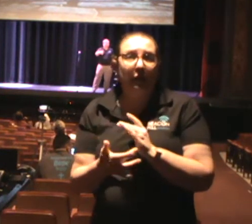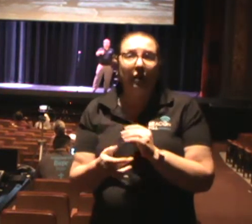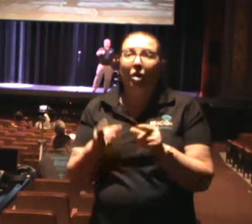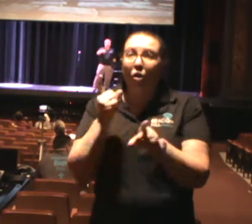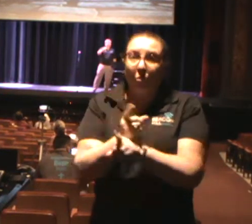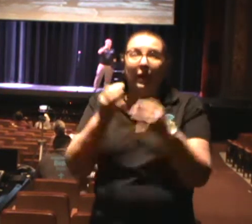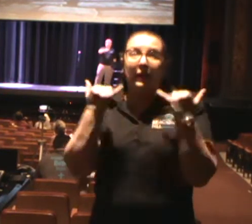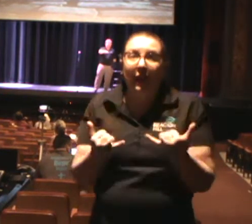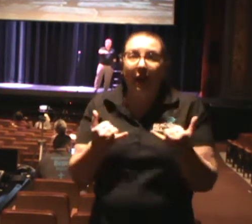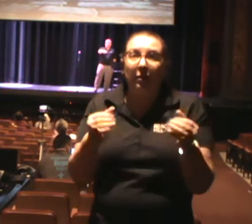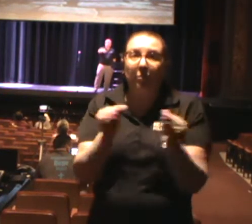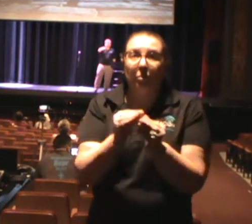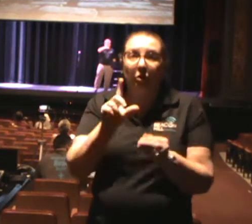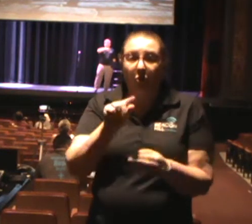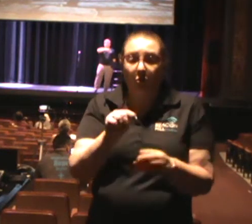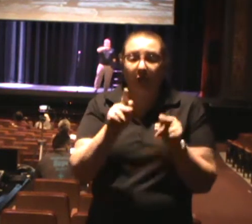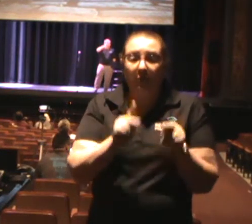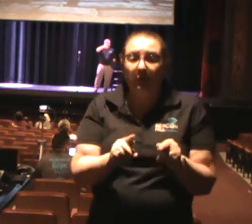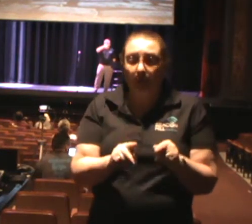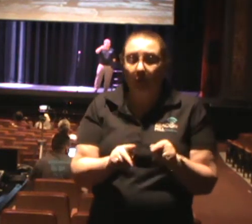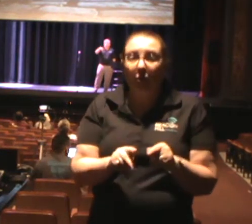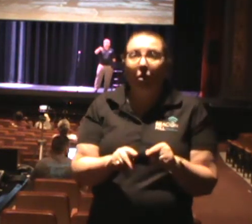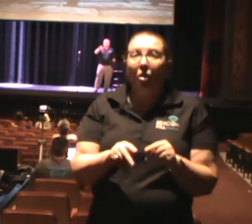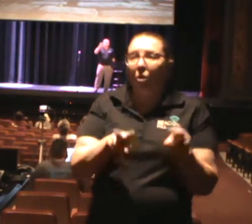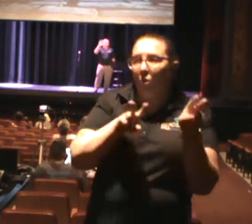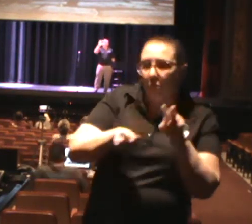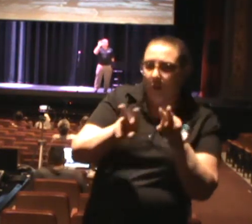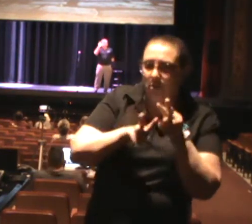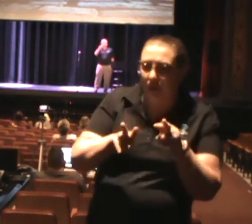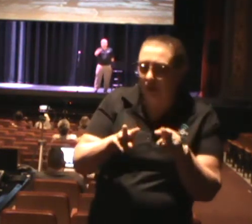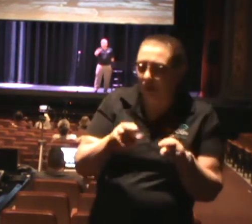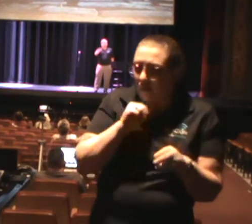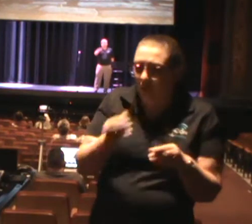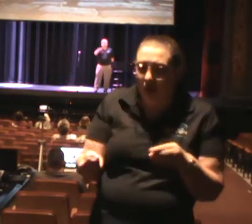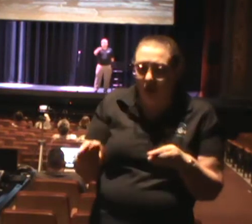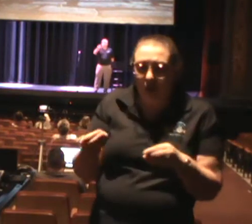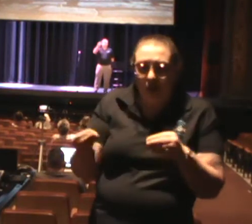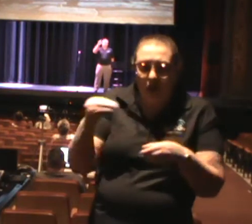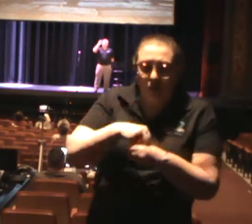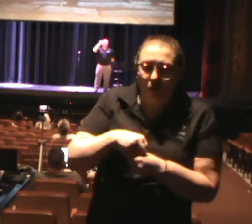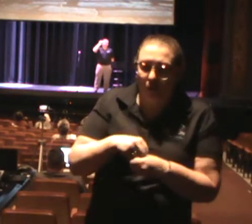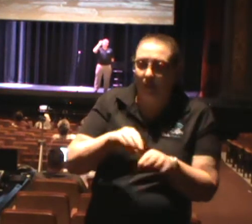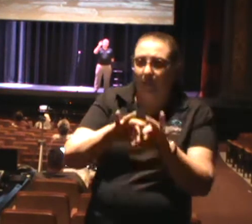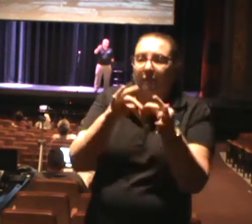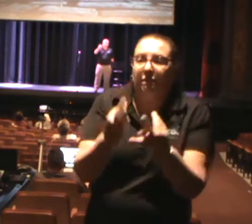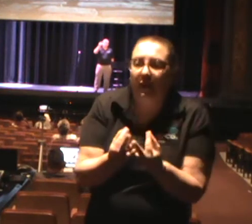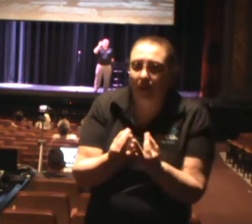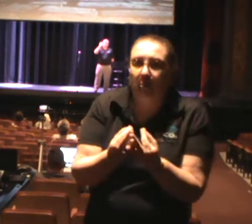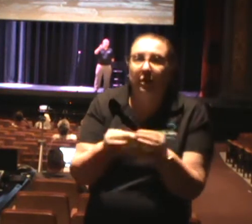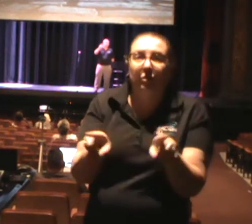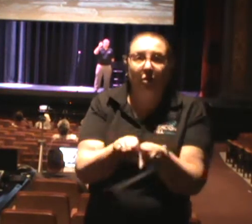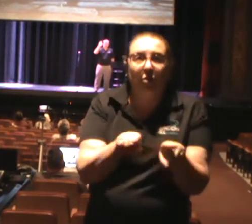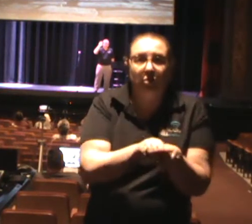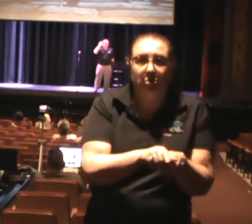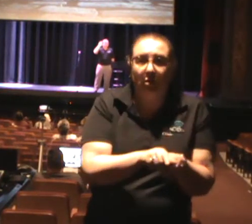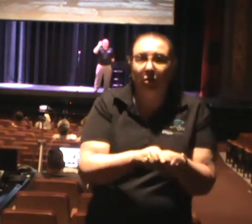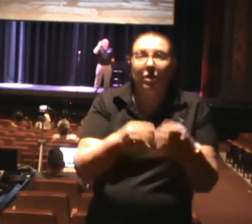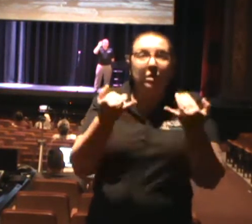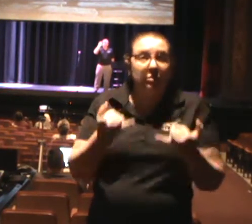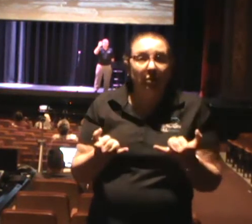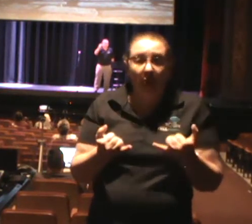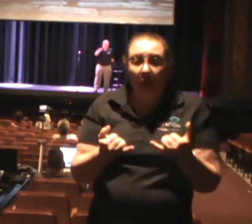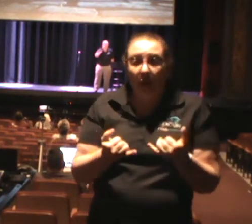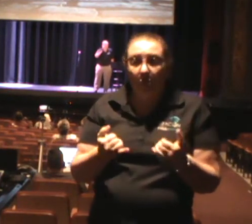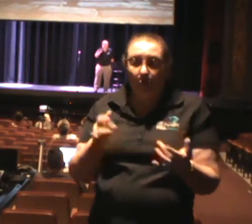online right now. That's not included. They're families that are humble around. We have a great online presence. have been able to reach a broader audience